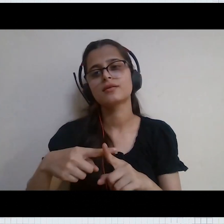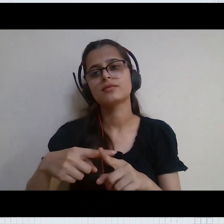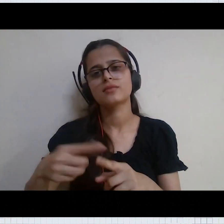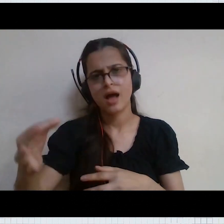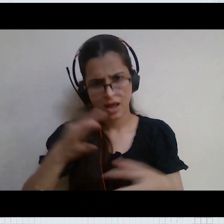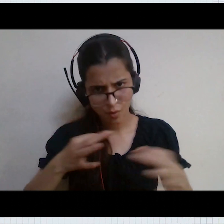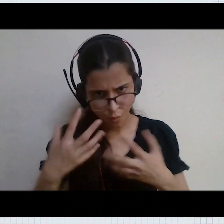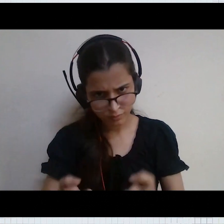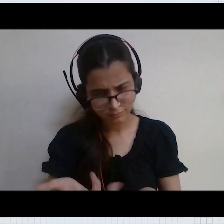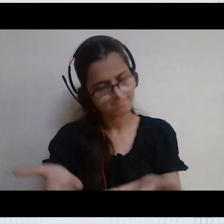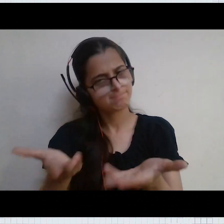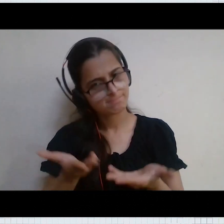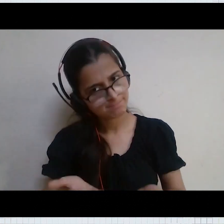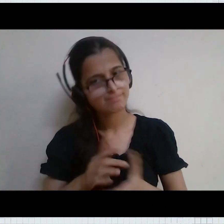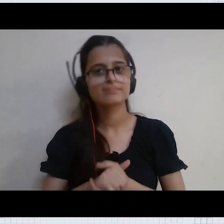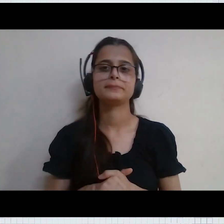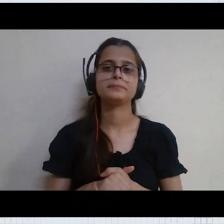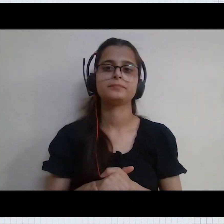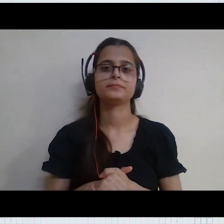i would be glad that i have made my contribution